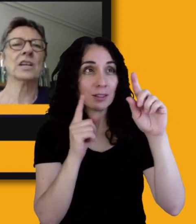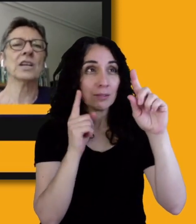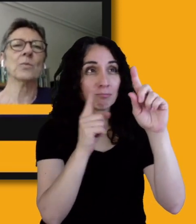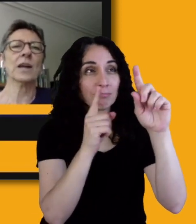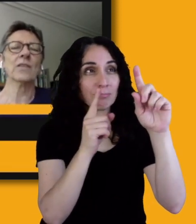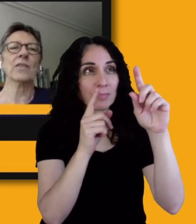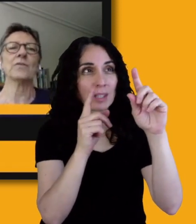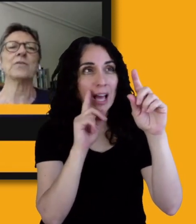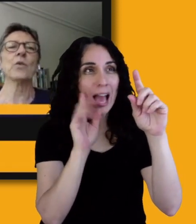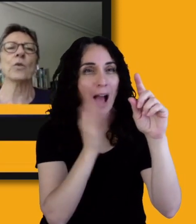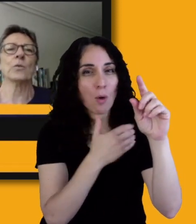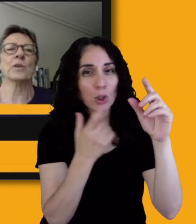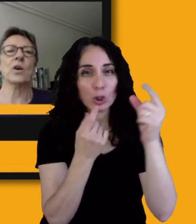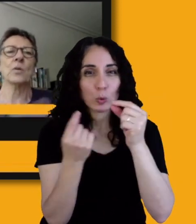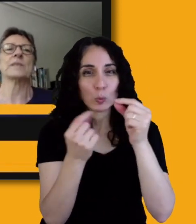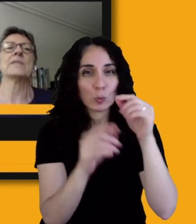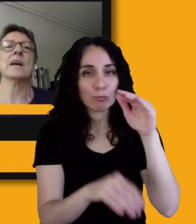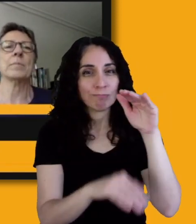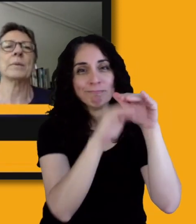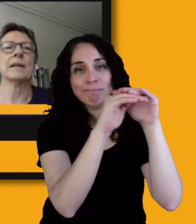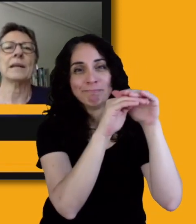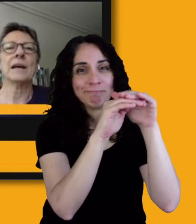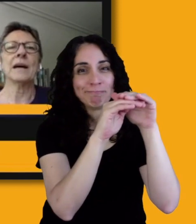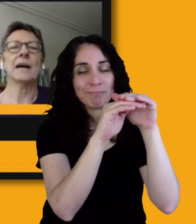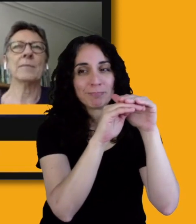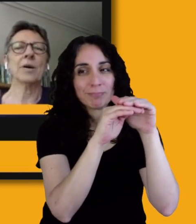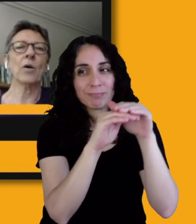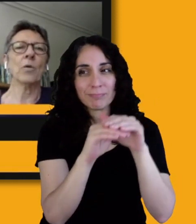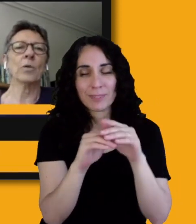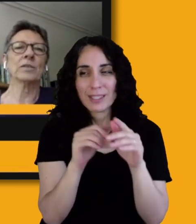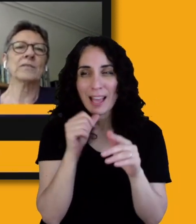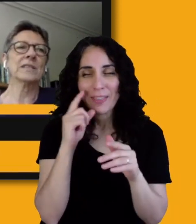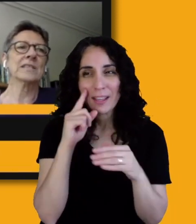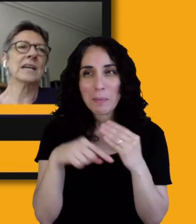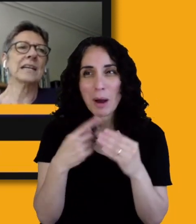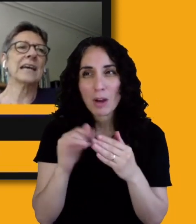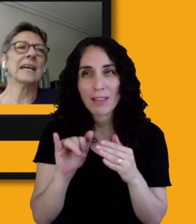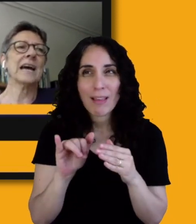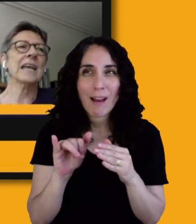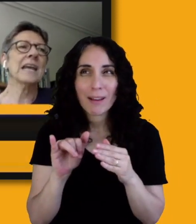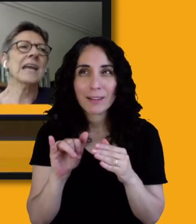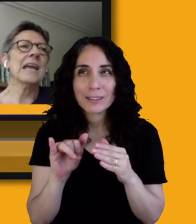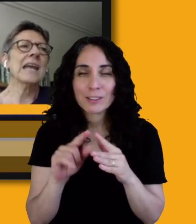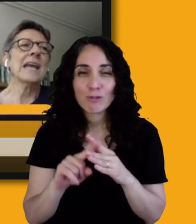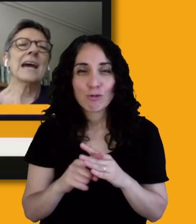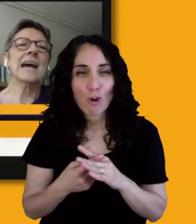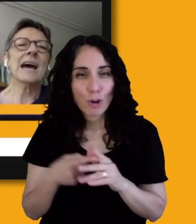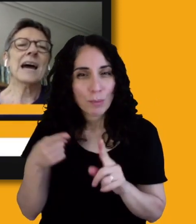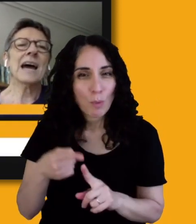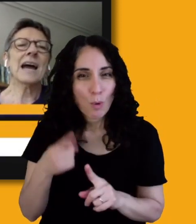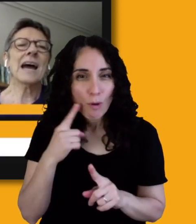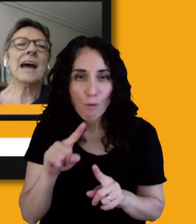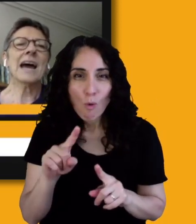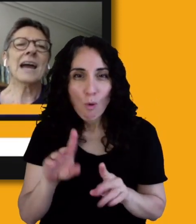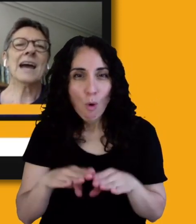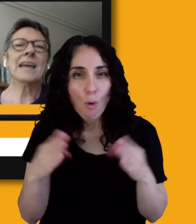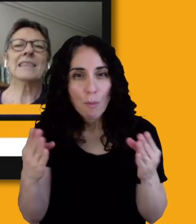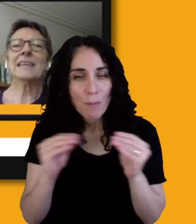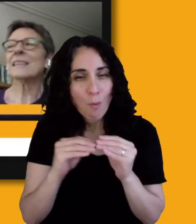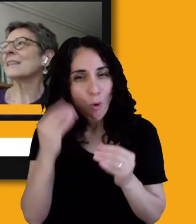go rather than the floor, which opens up a whole world of design. And I, I think that